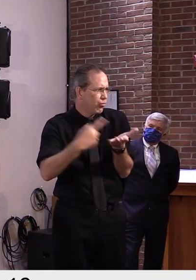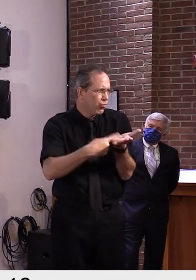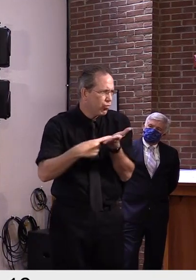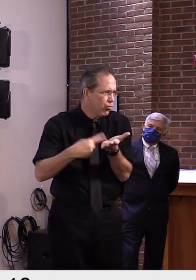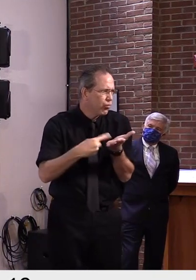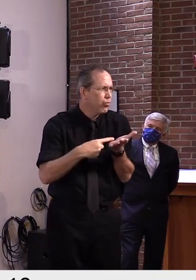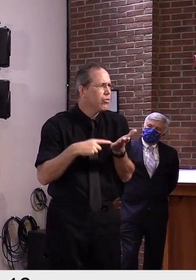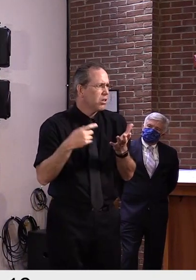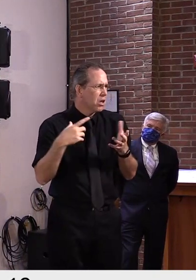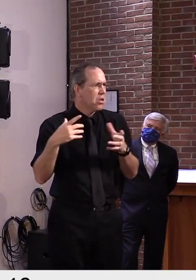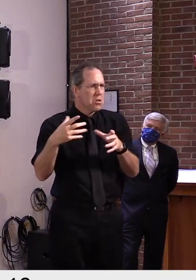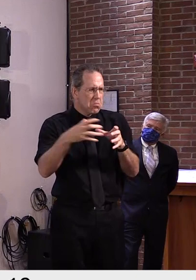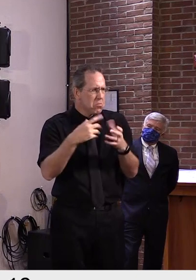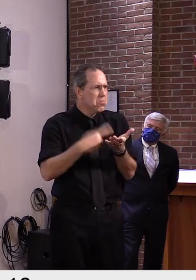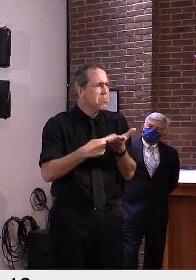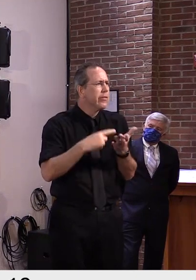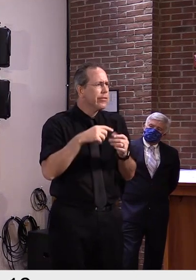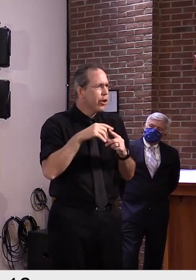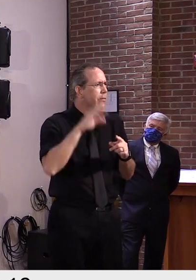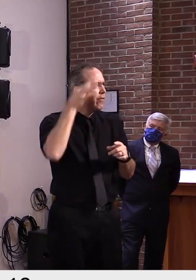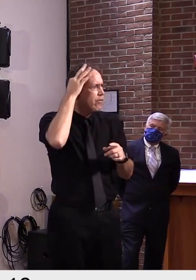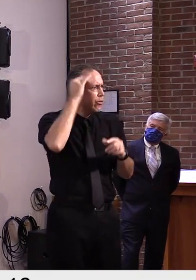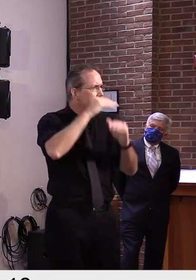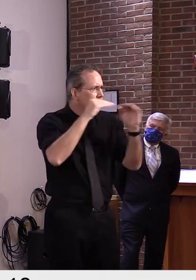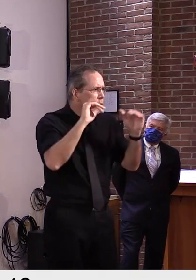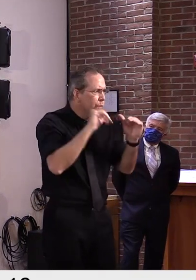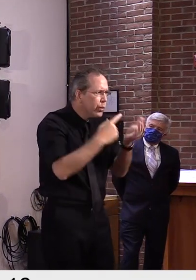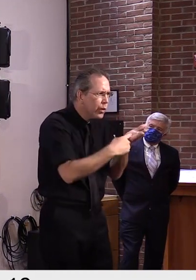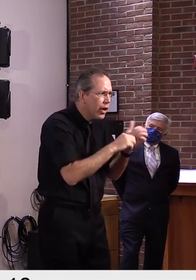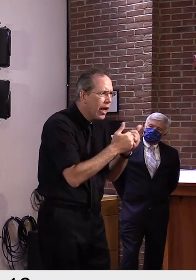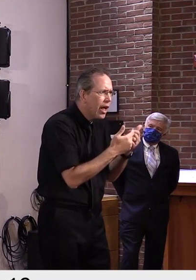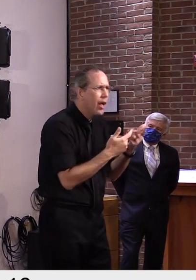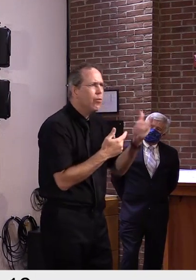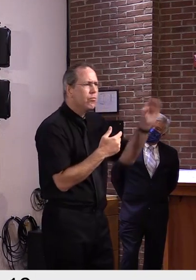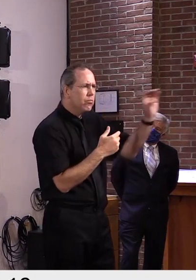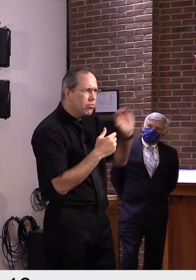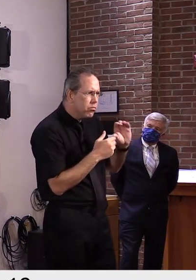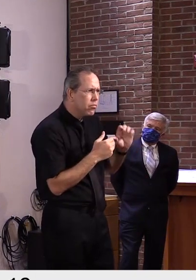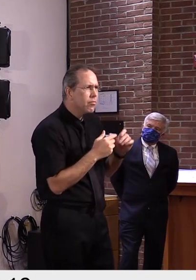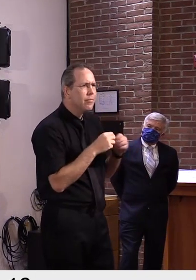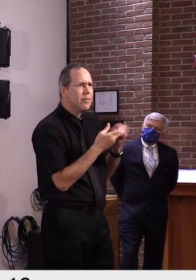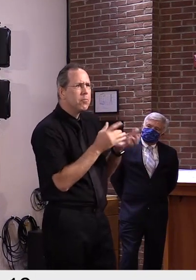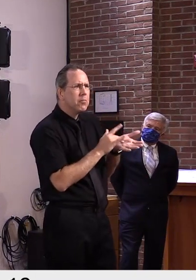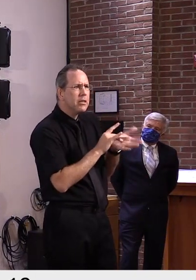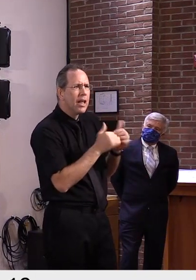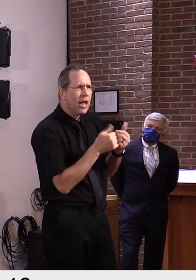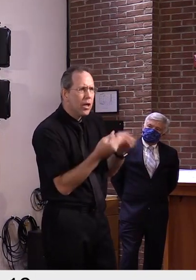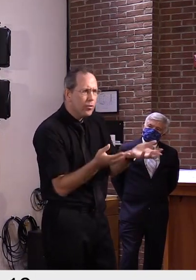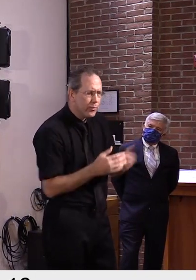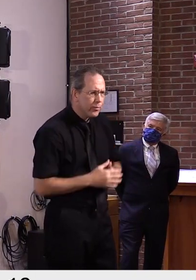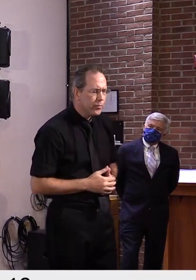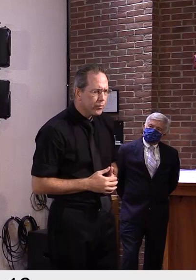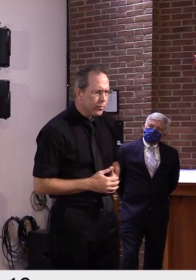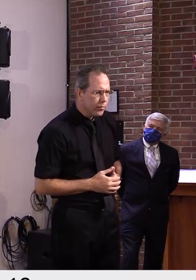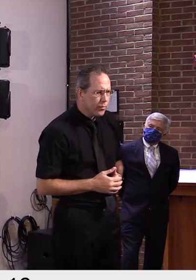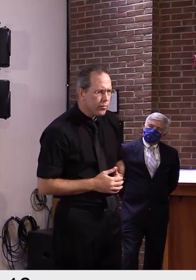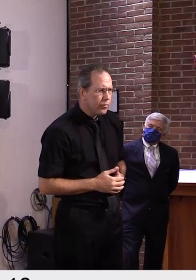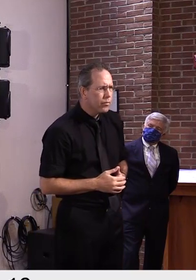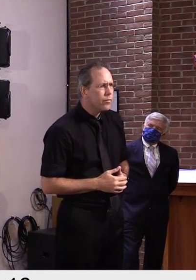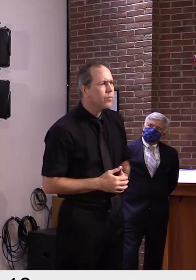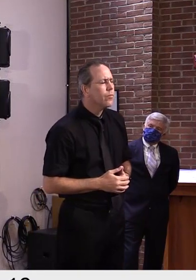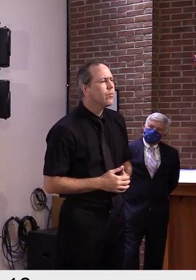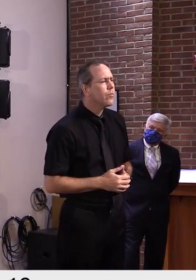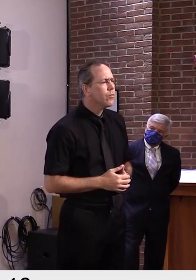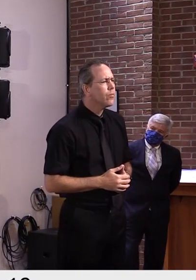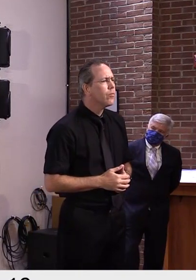um, they understand that this needs to, if there's nothing else that's happened in this pandemic that's had national coordination,